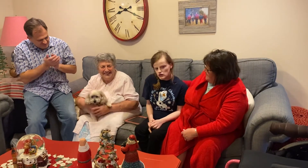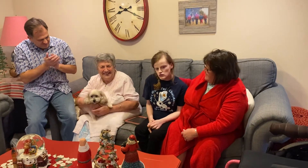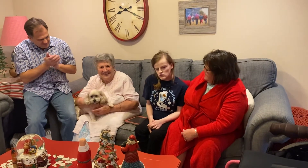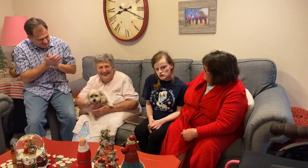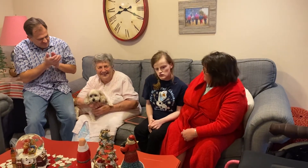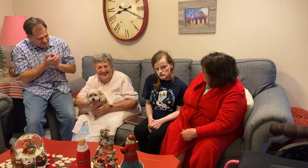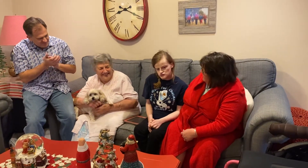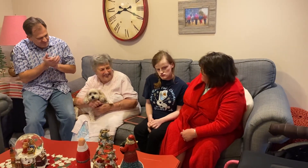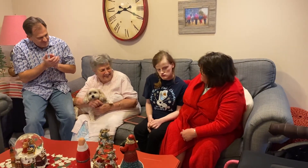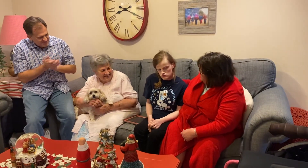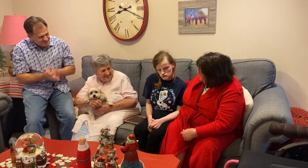Chloe, I didn't know you could